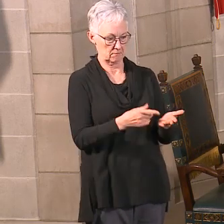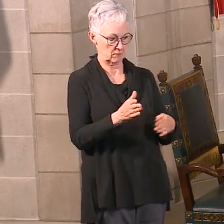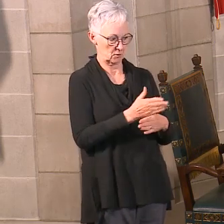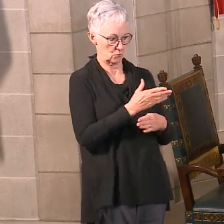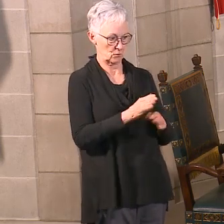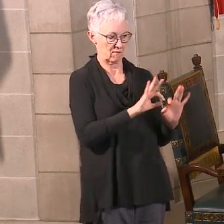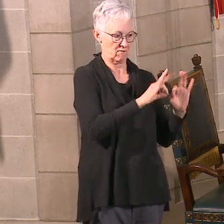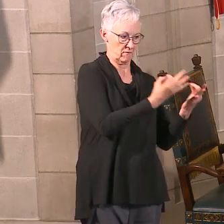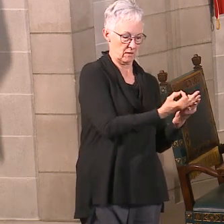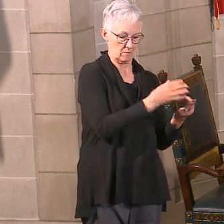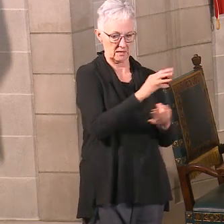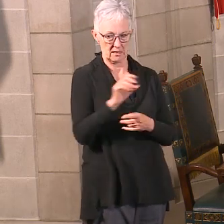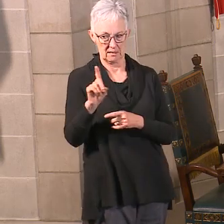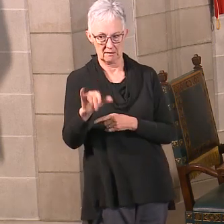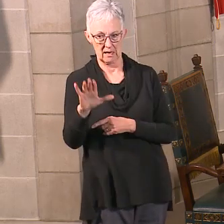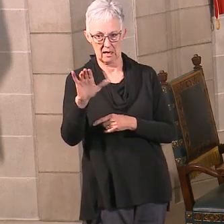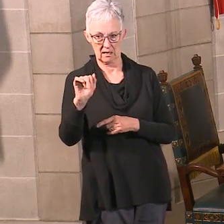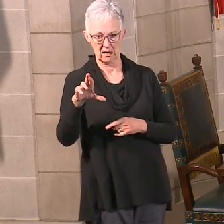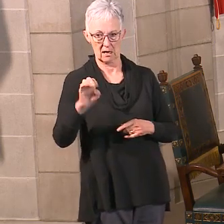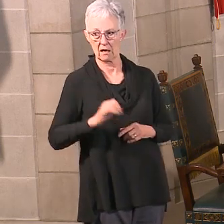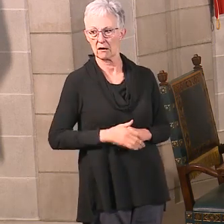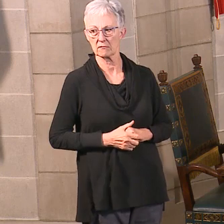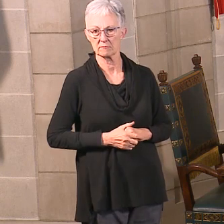Great. Questions from our studio audience.